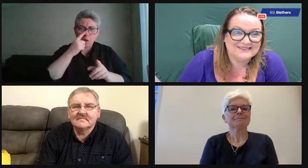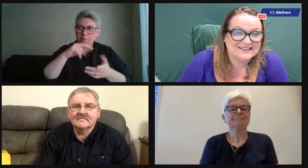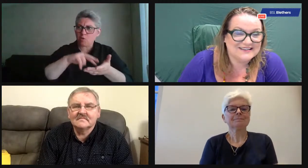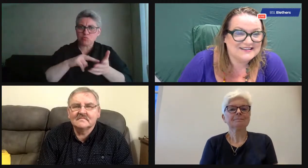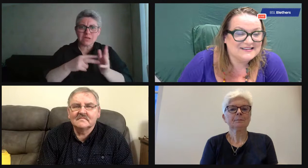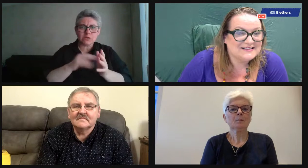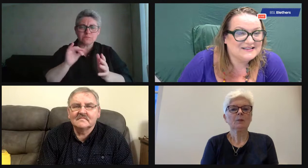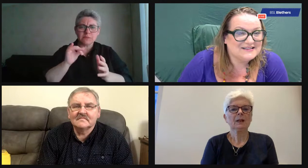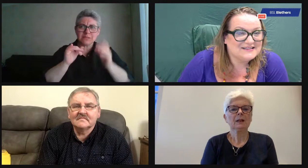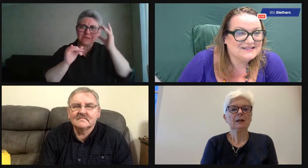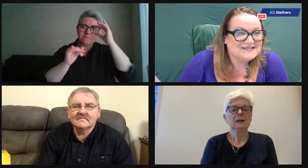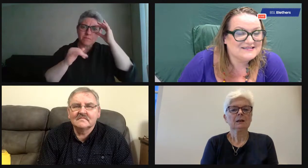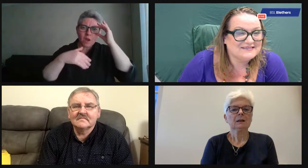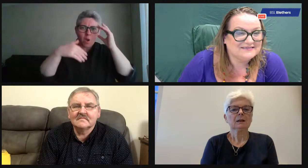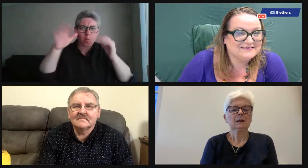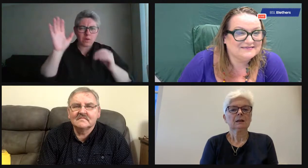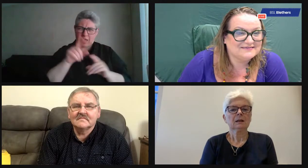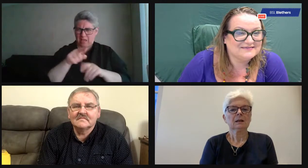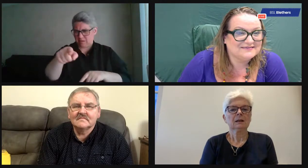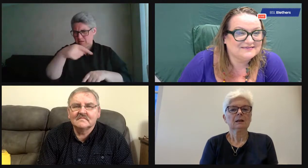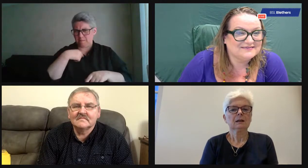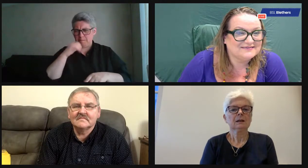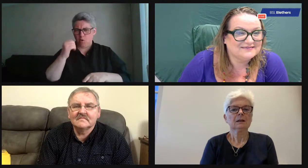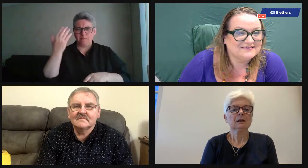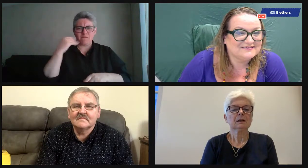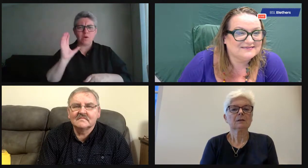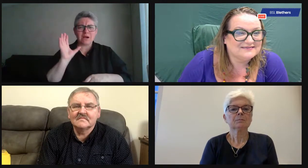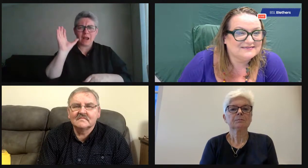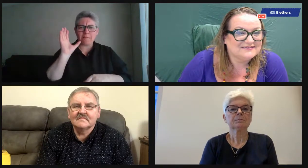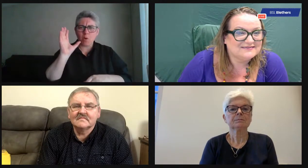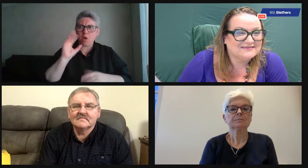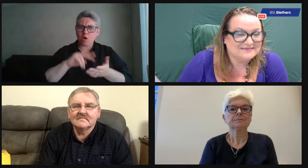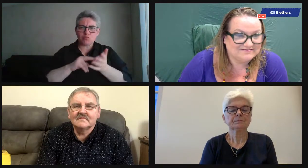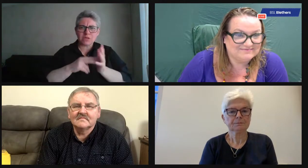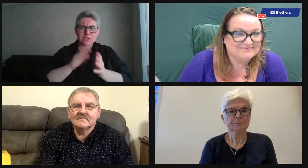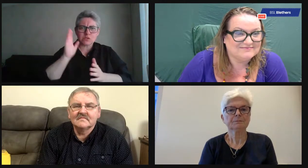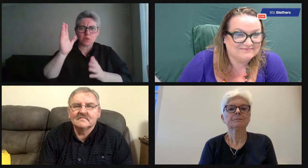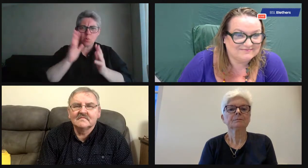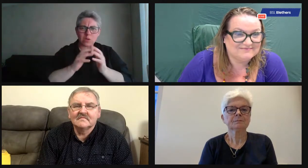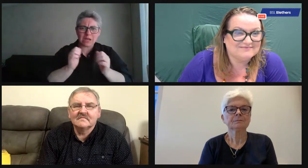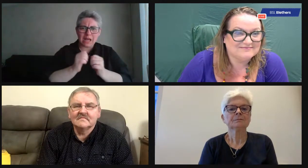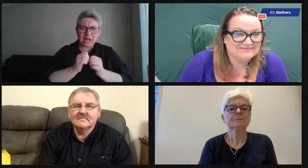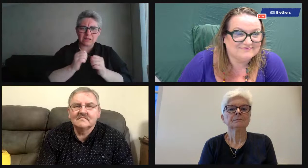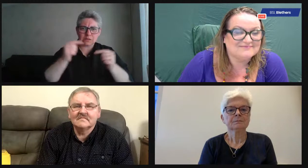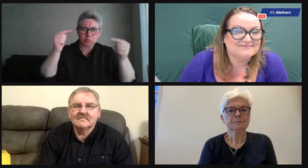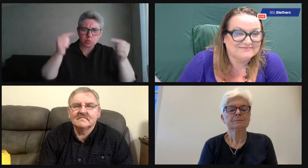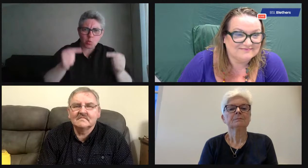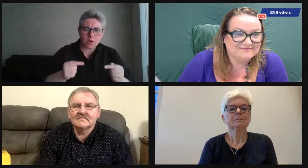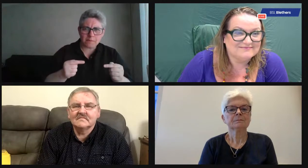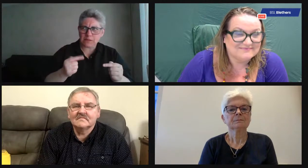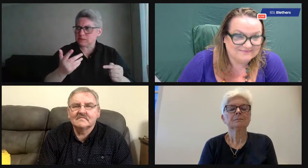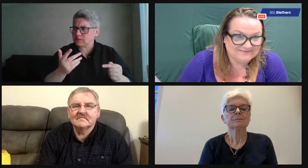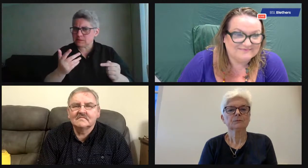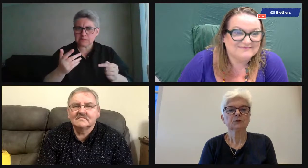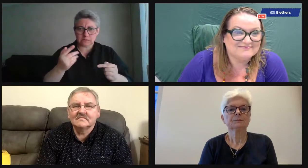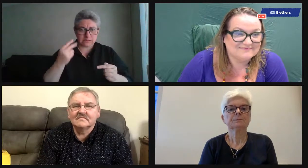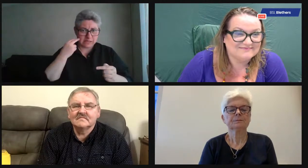it in turns because it'd be such a long journey or your planned trips and away days. As I say, know, the netball might be weekend